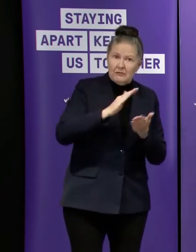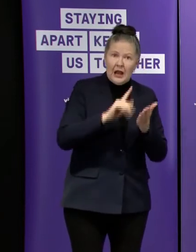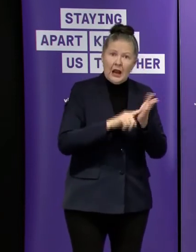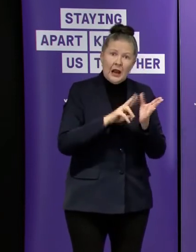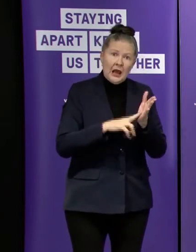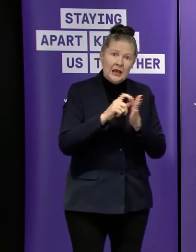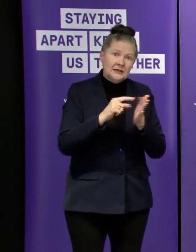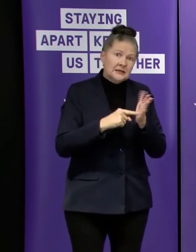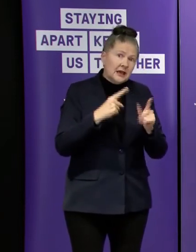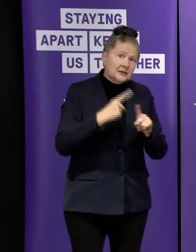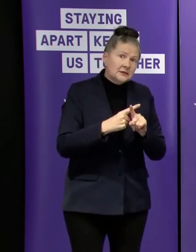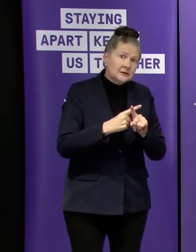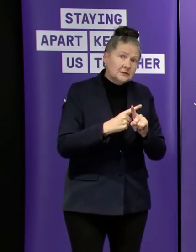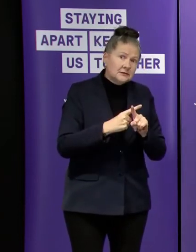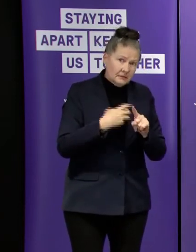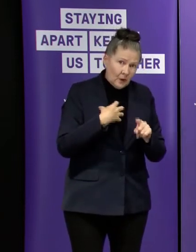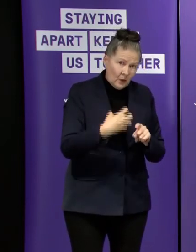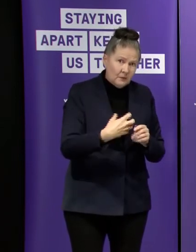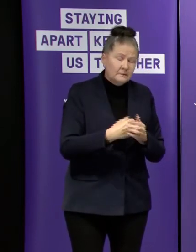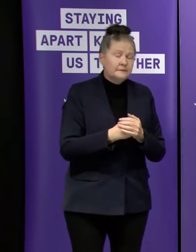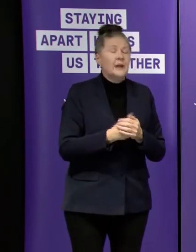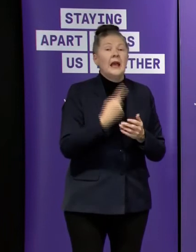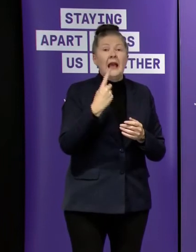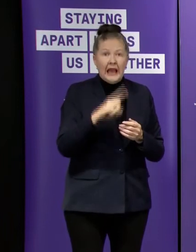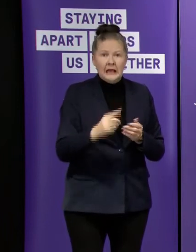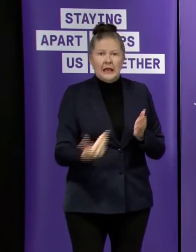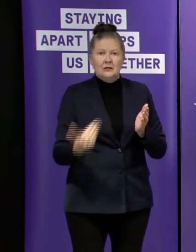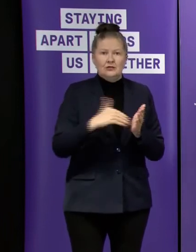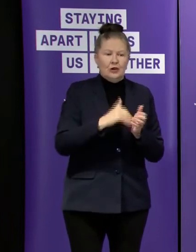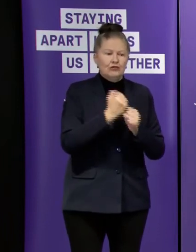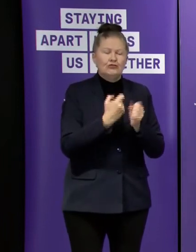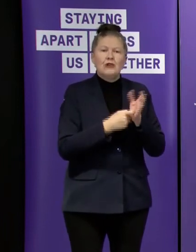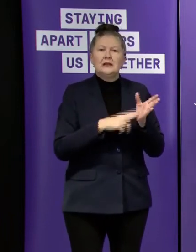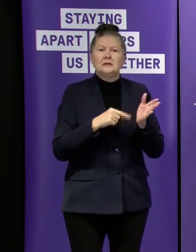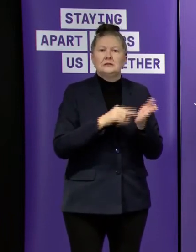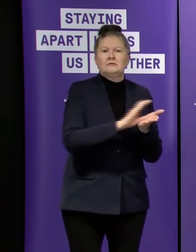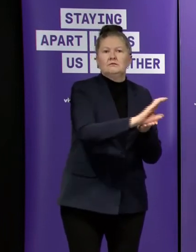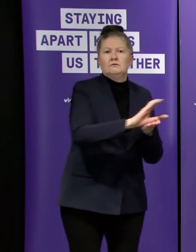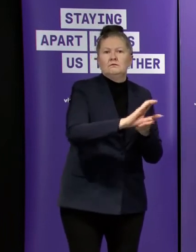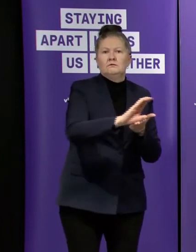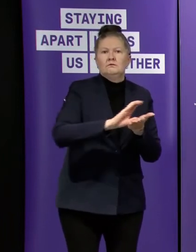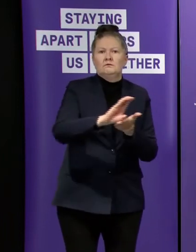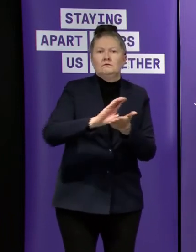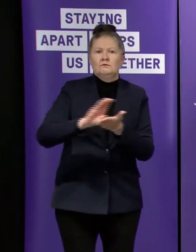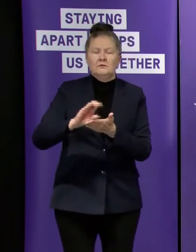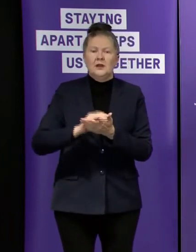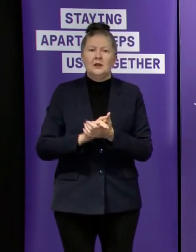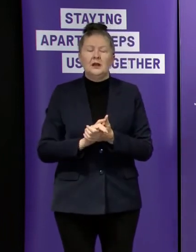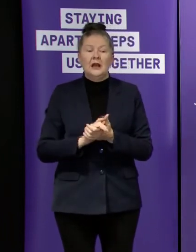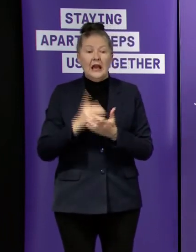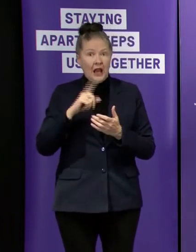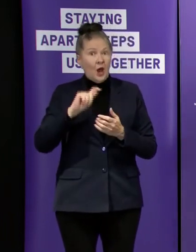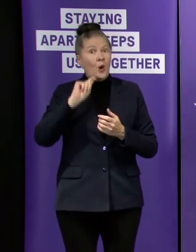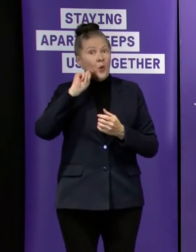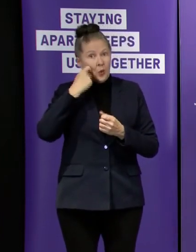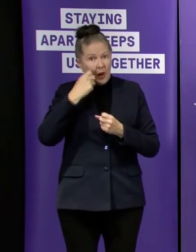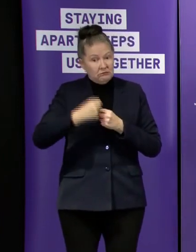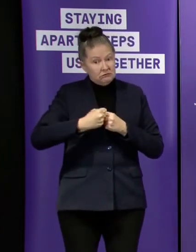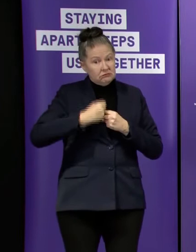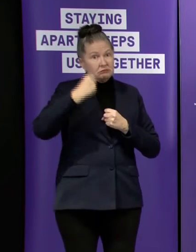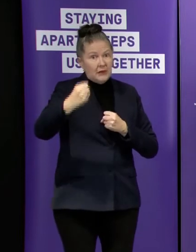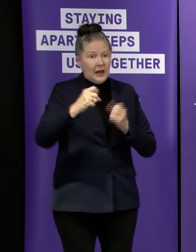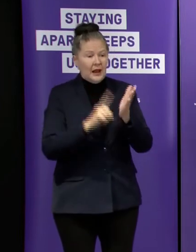uh for and more grant funding the government's also going to extend the uh land tax relief